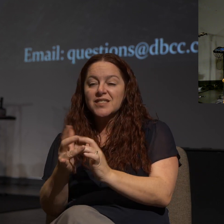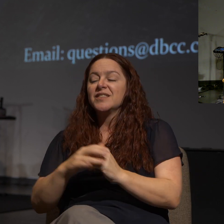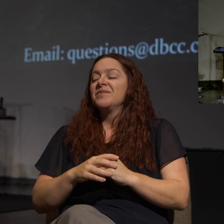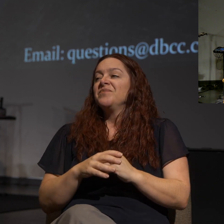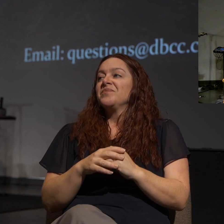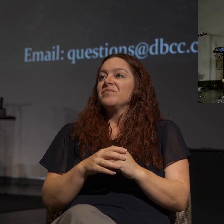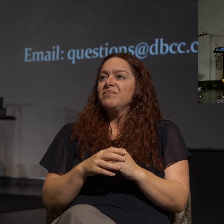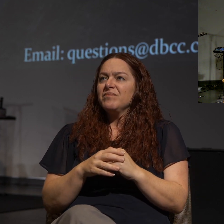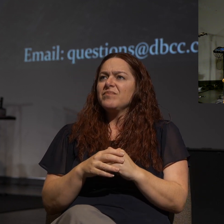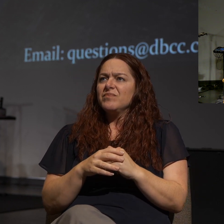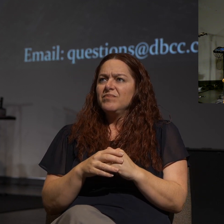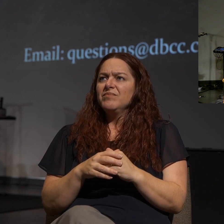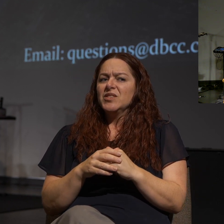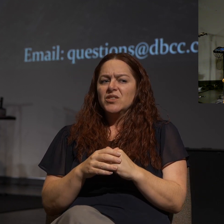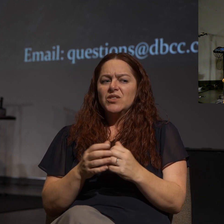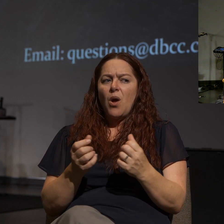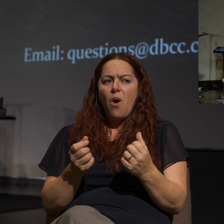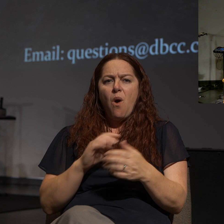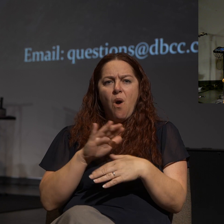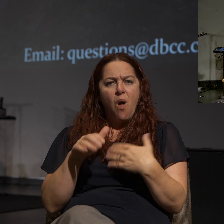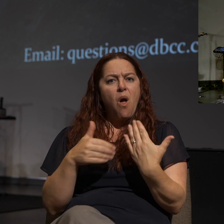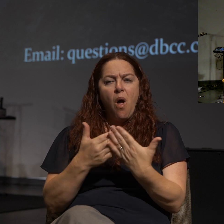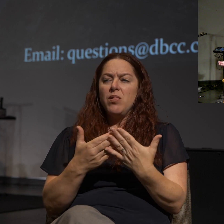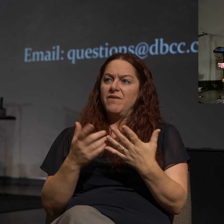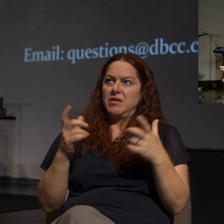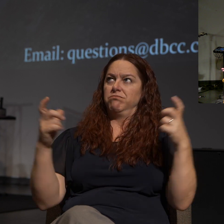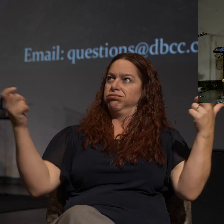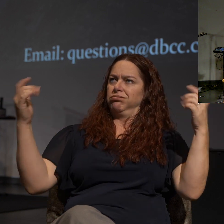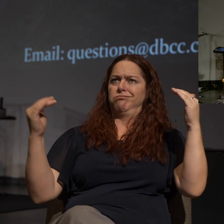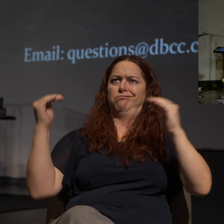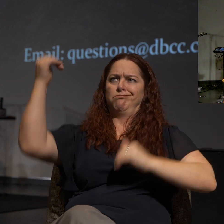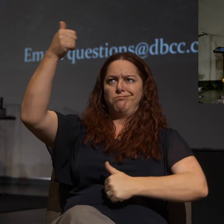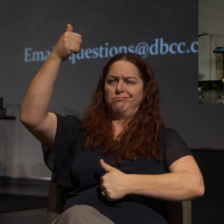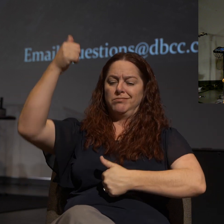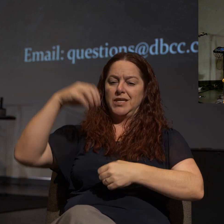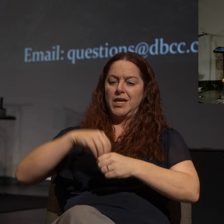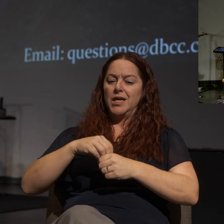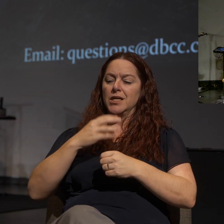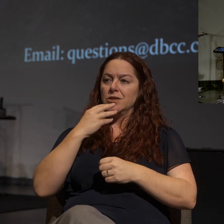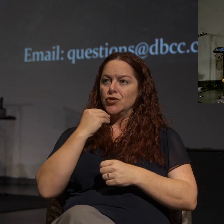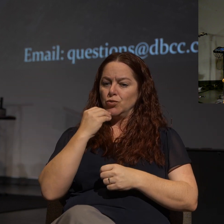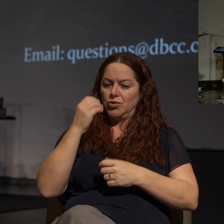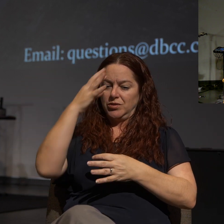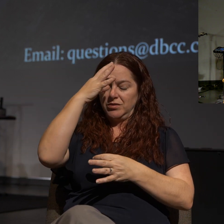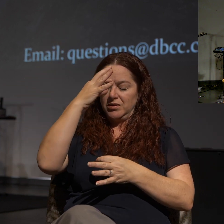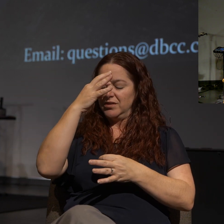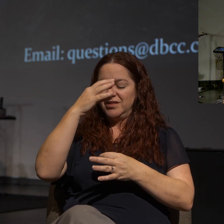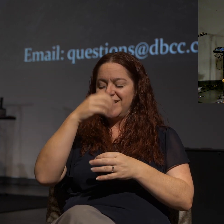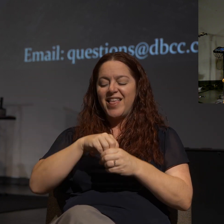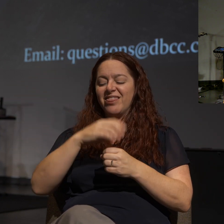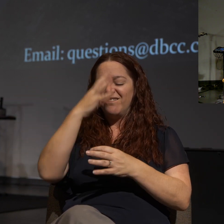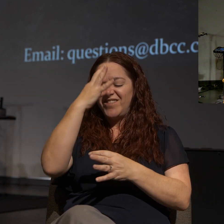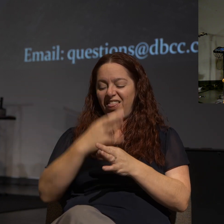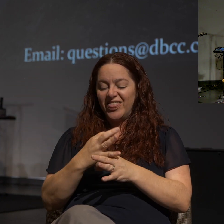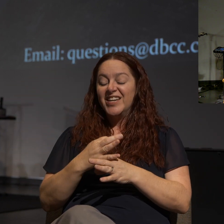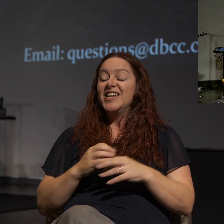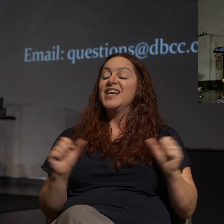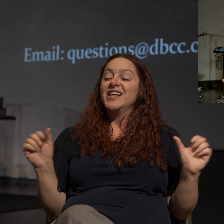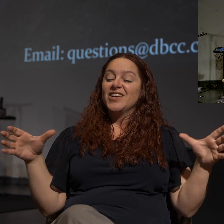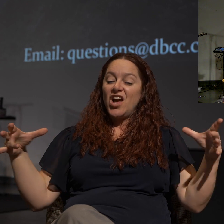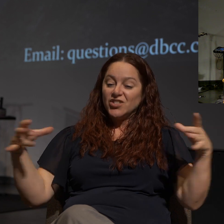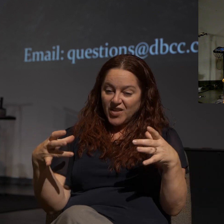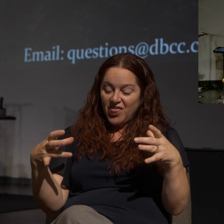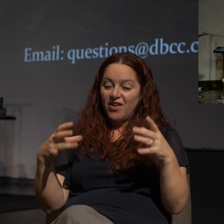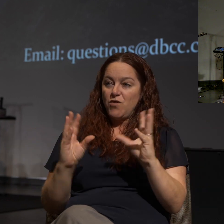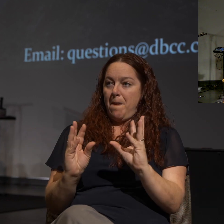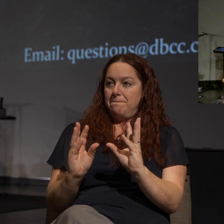heavyweights within Christian leadership at this time have gathered together in Jerusalem for a council meeting to talk about this